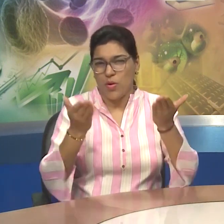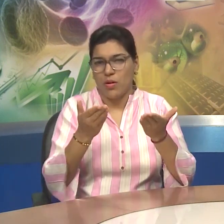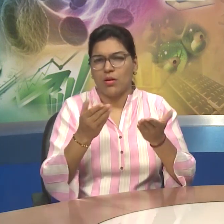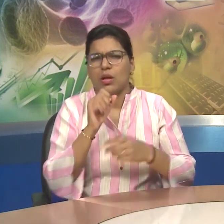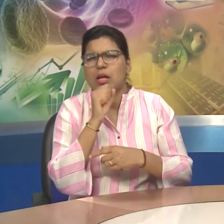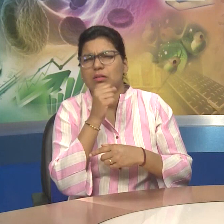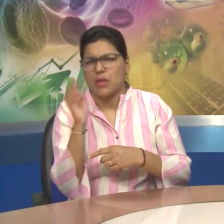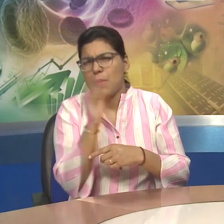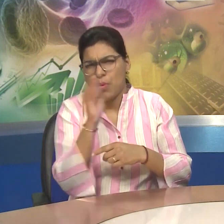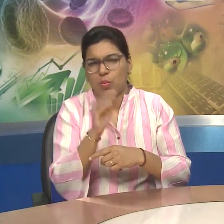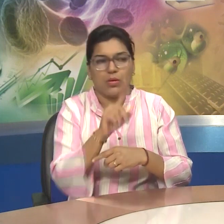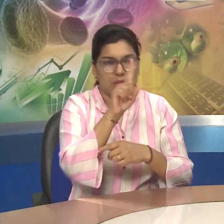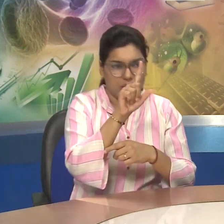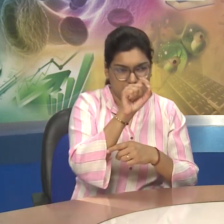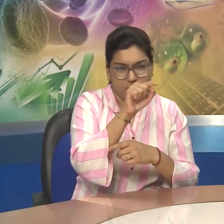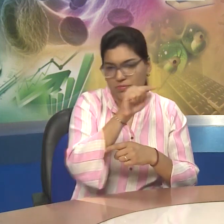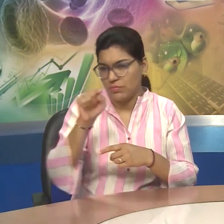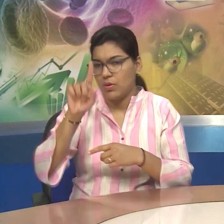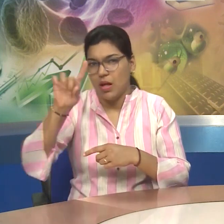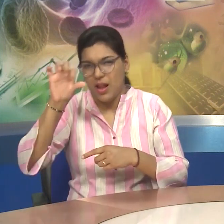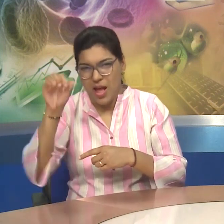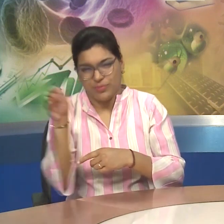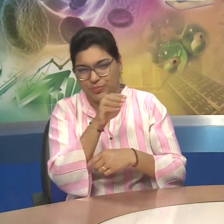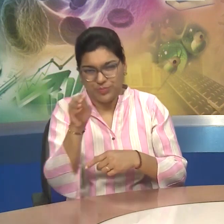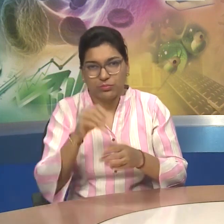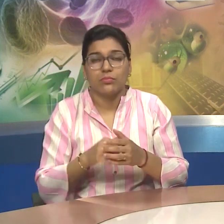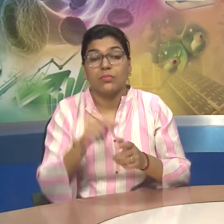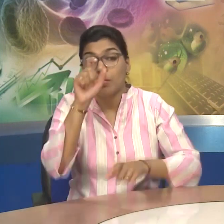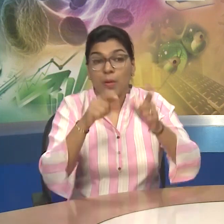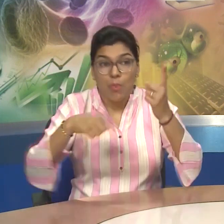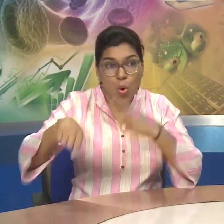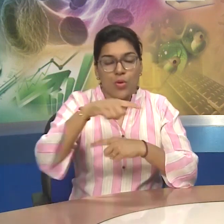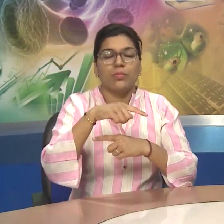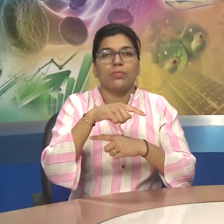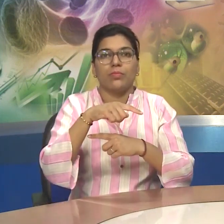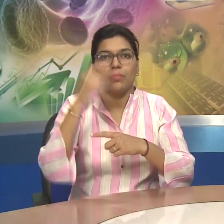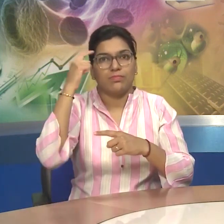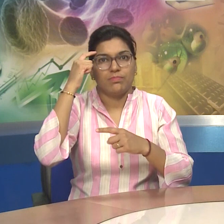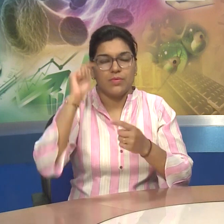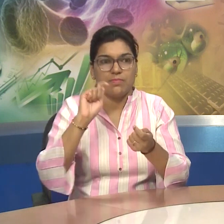Adolescents are faced with the demand